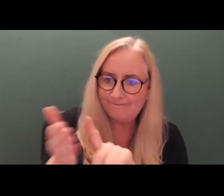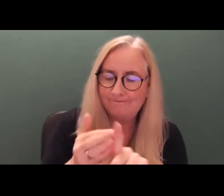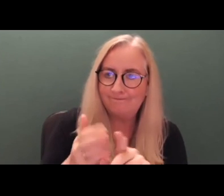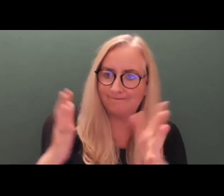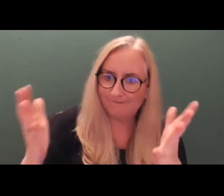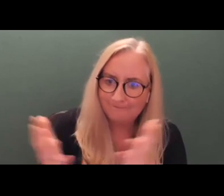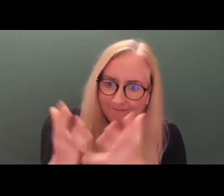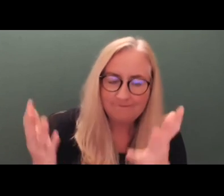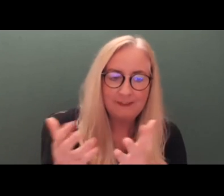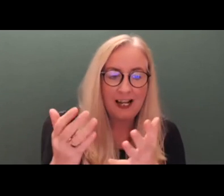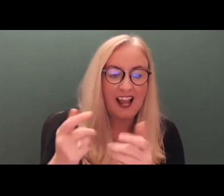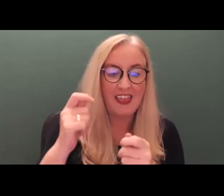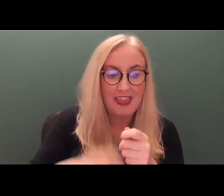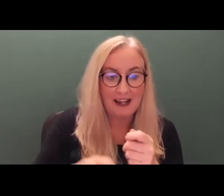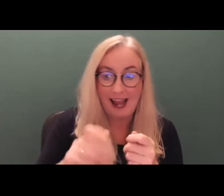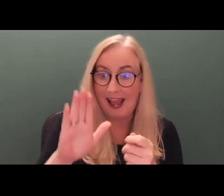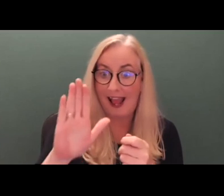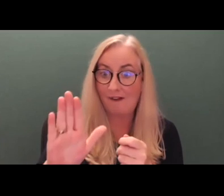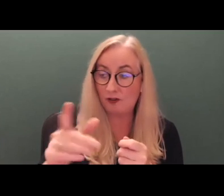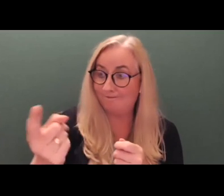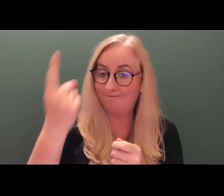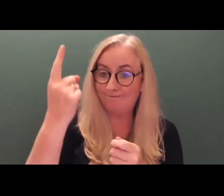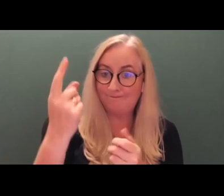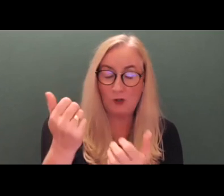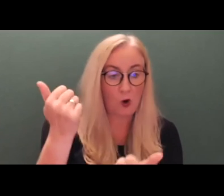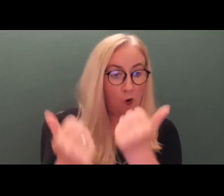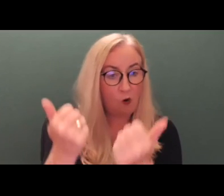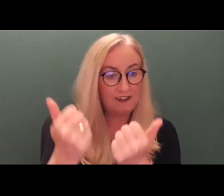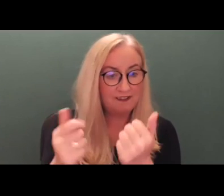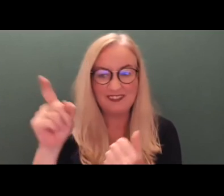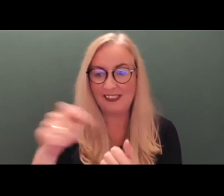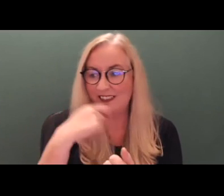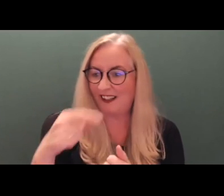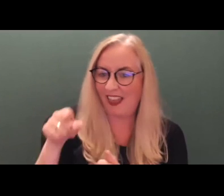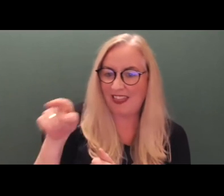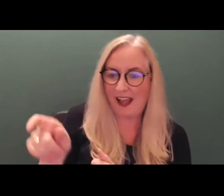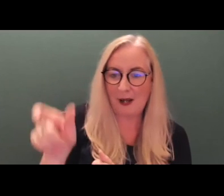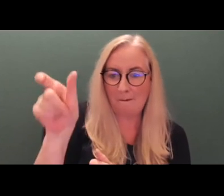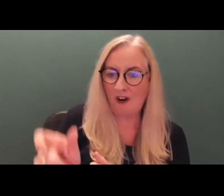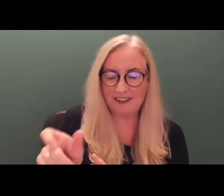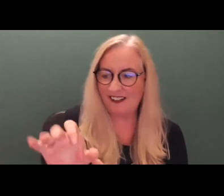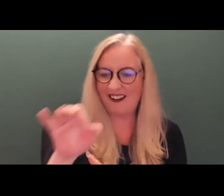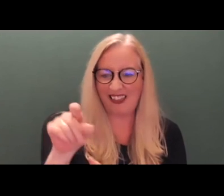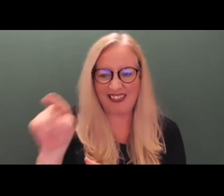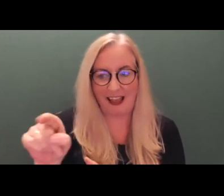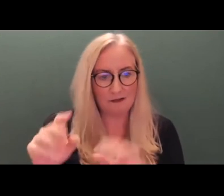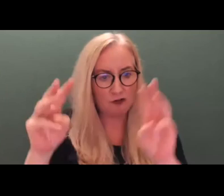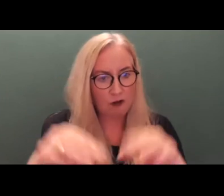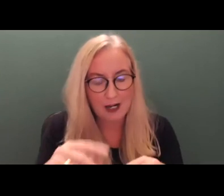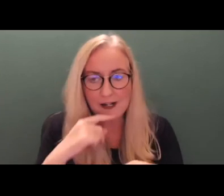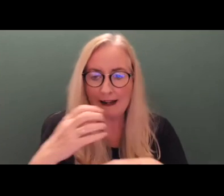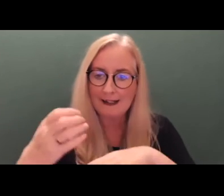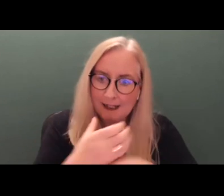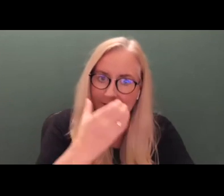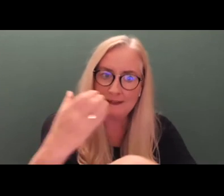and every so often just having to have a court, for instance, say so and so has got that completely wrong. It's how you continually try